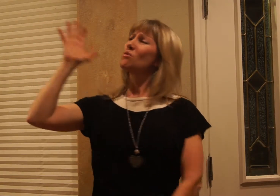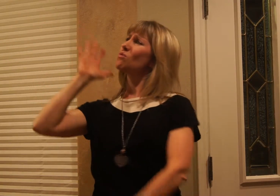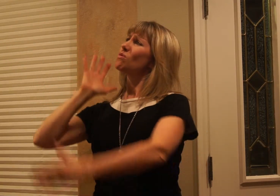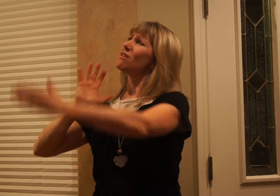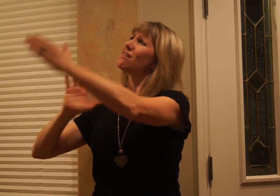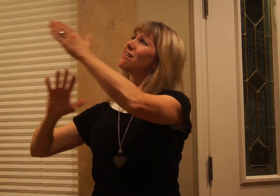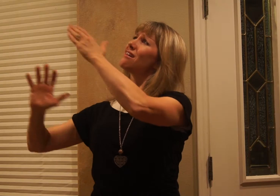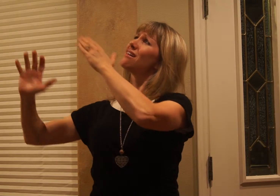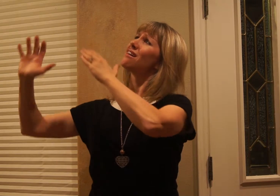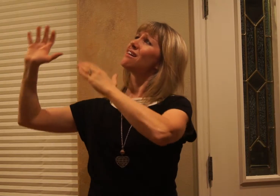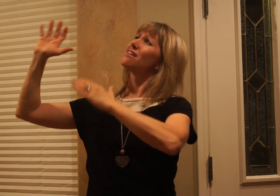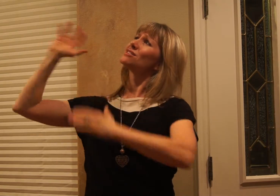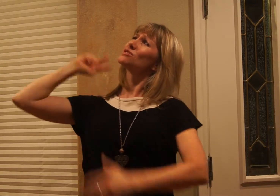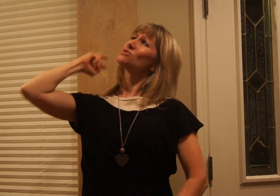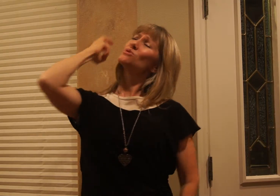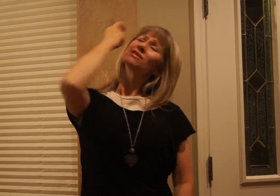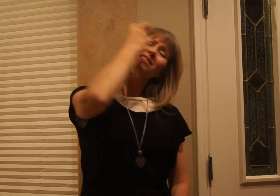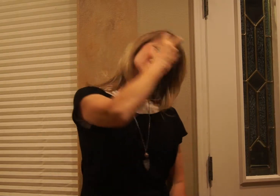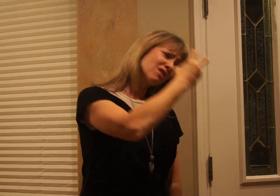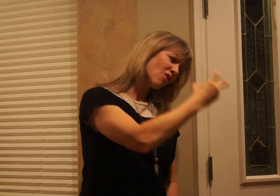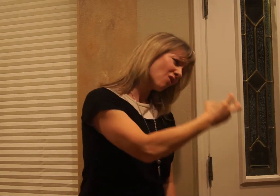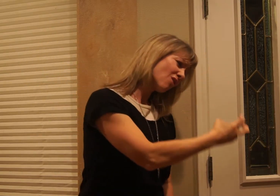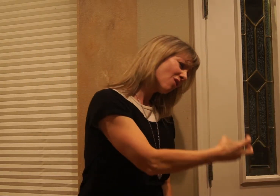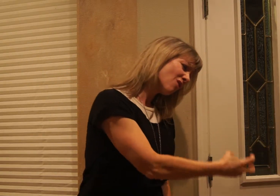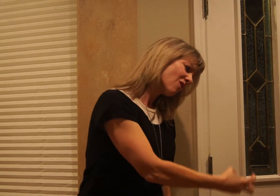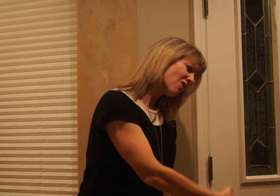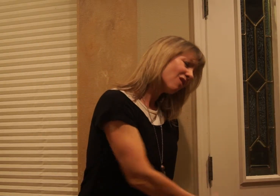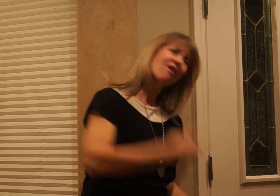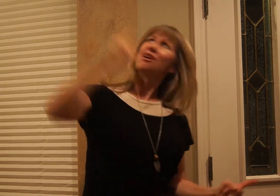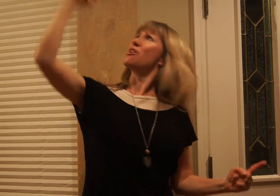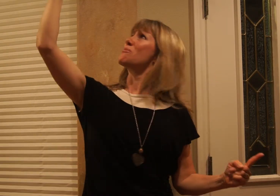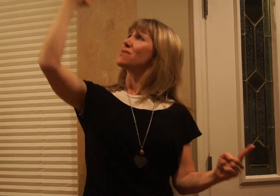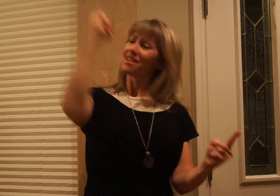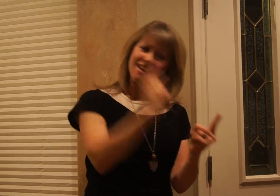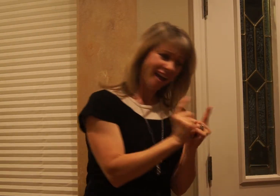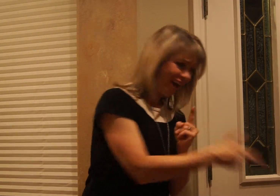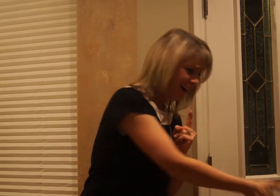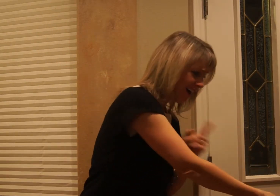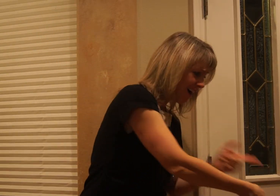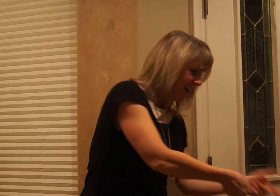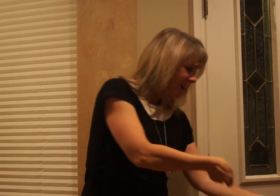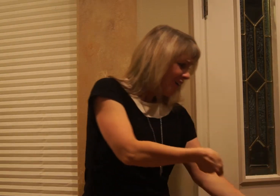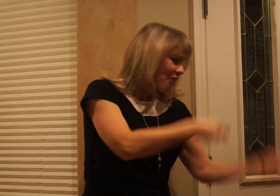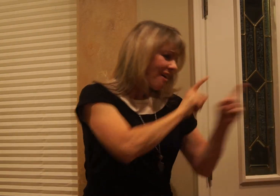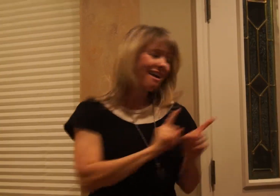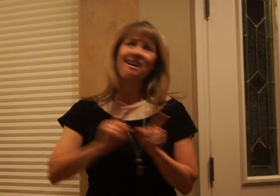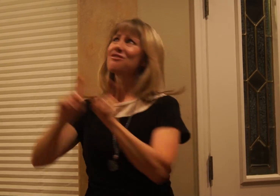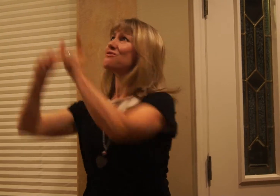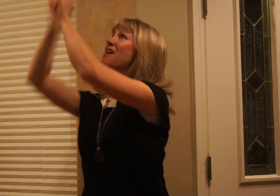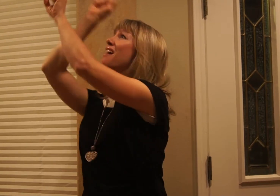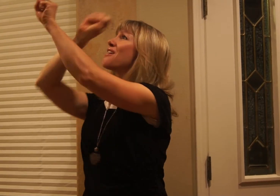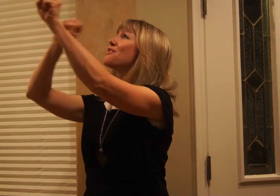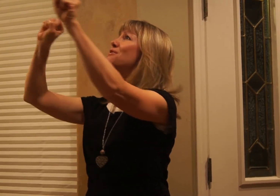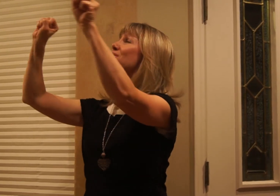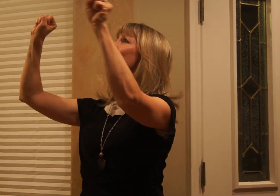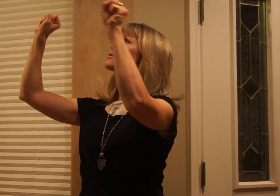once was lost, but now I'm found